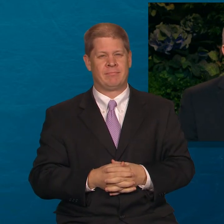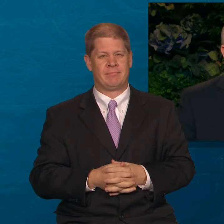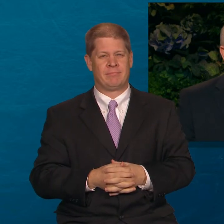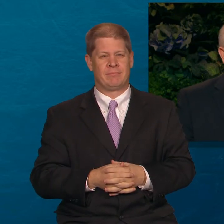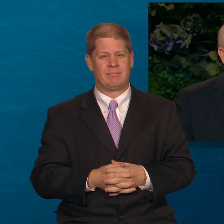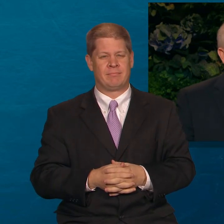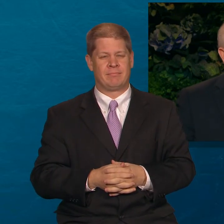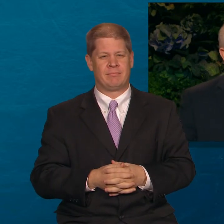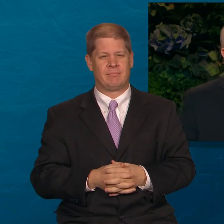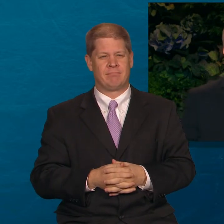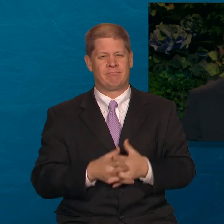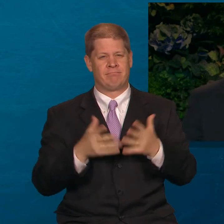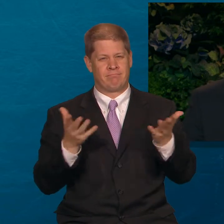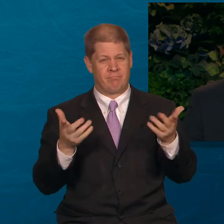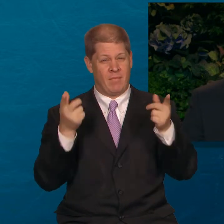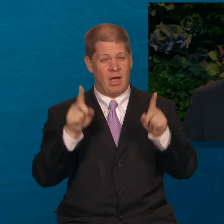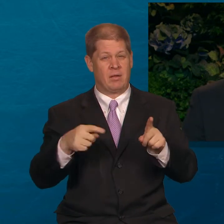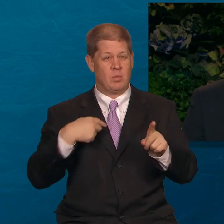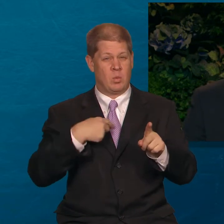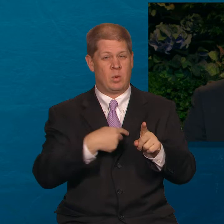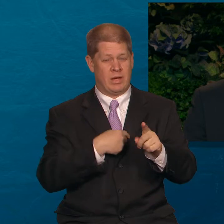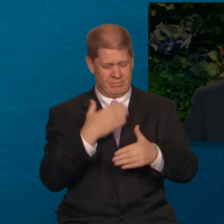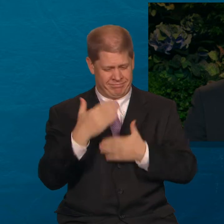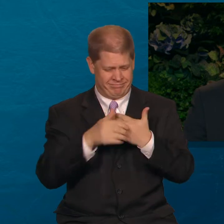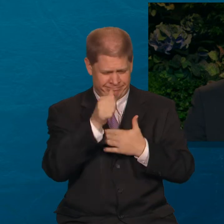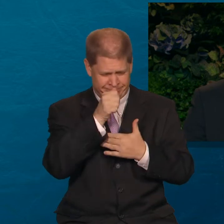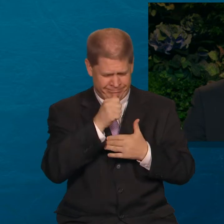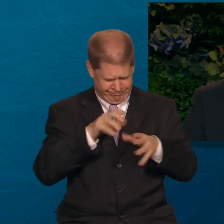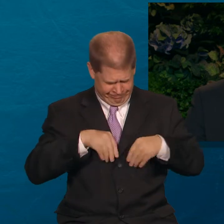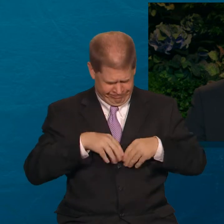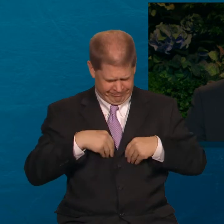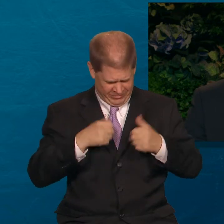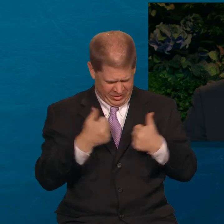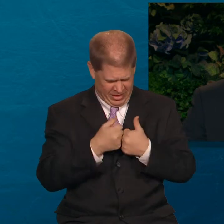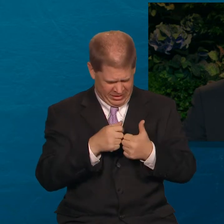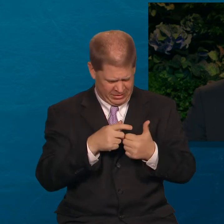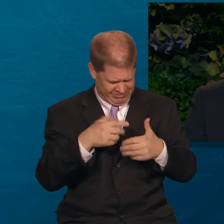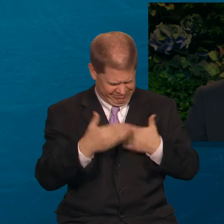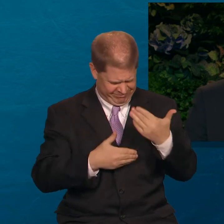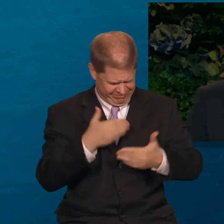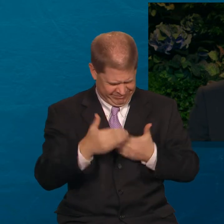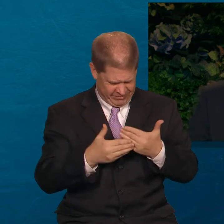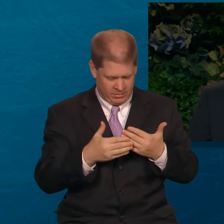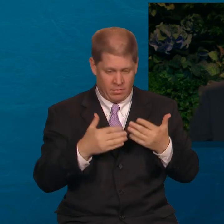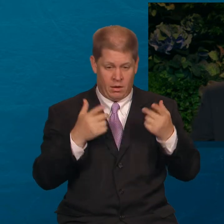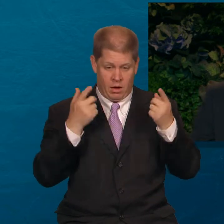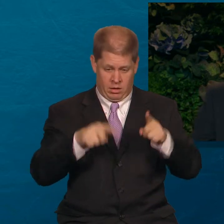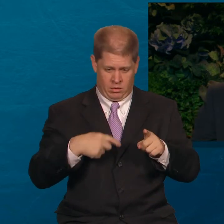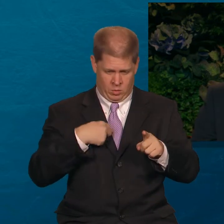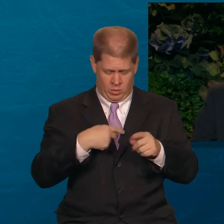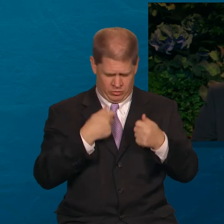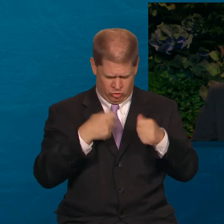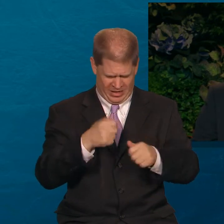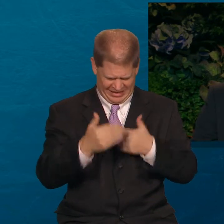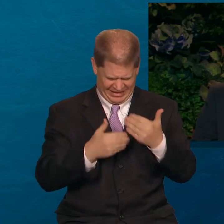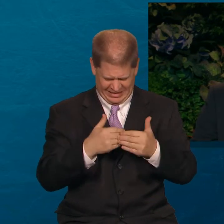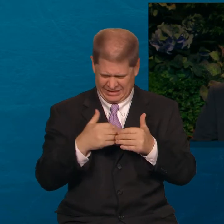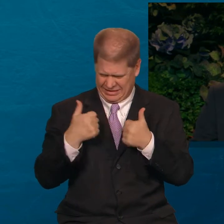to the next life. As we temporarily endure the challenges we can solve, and as we continue to